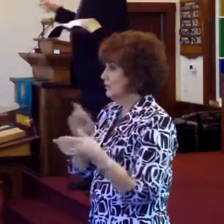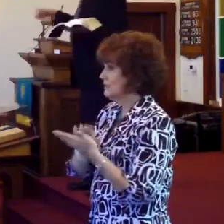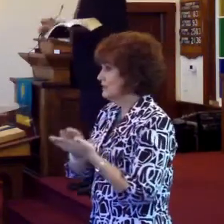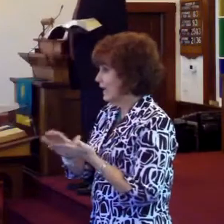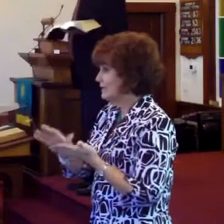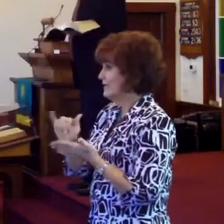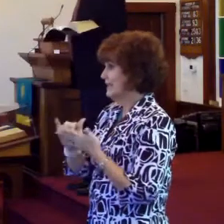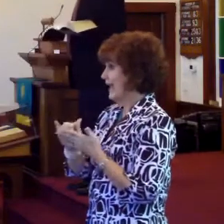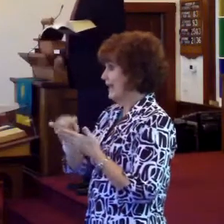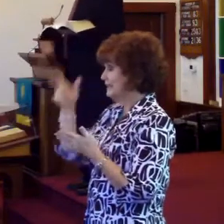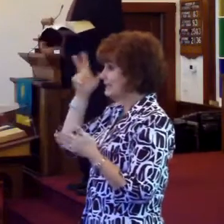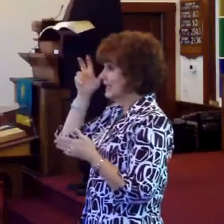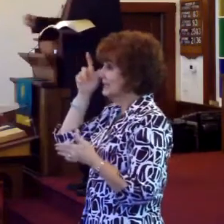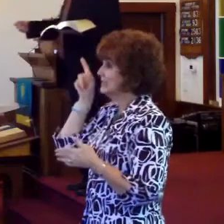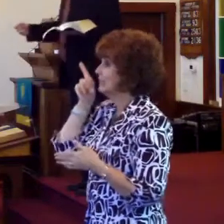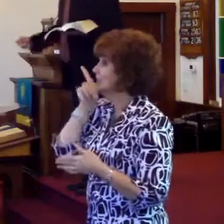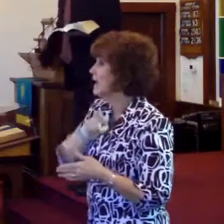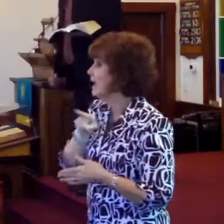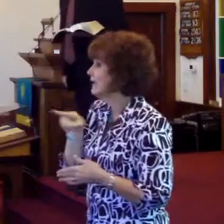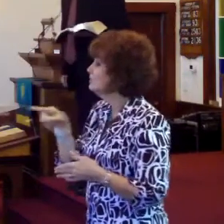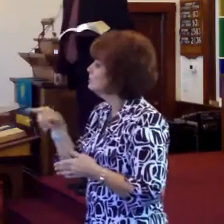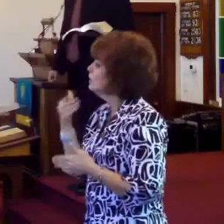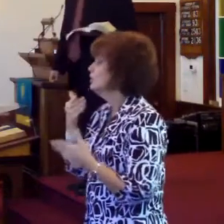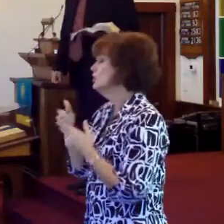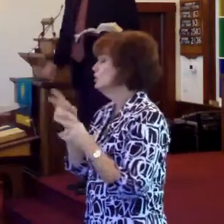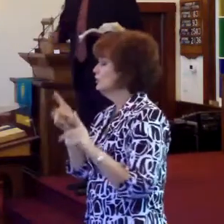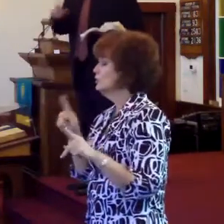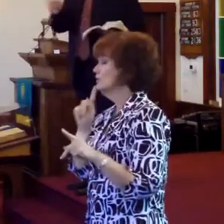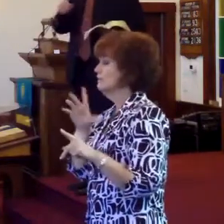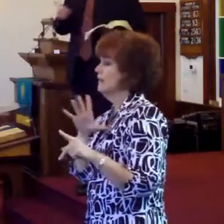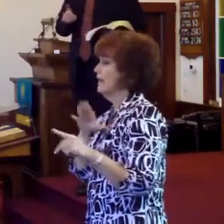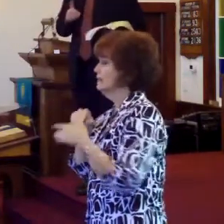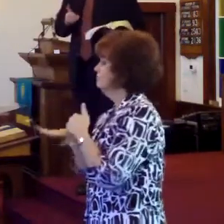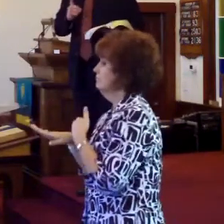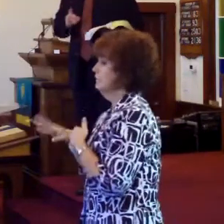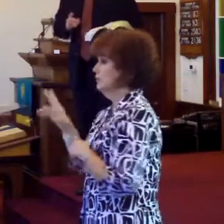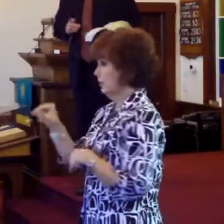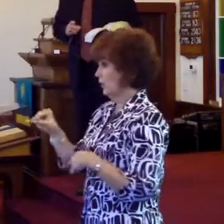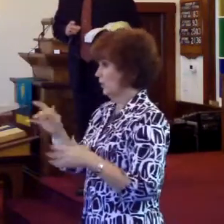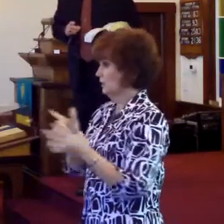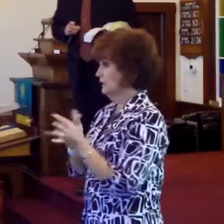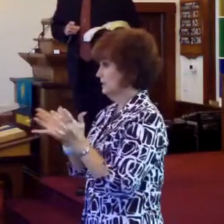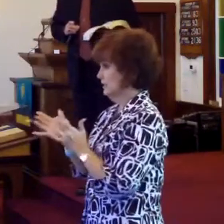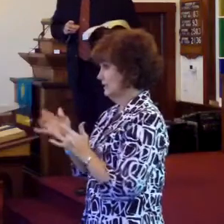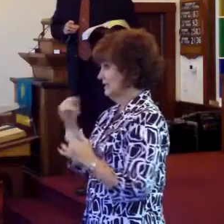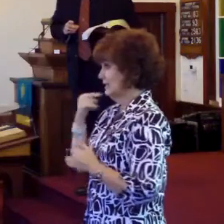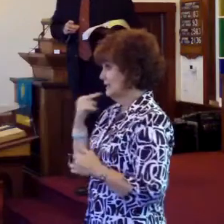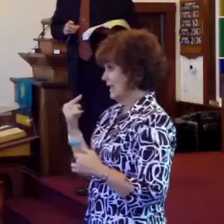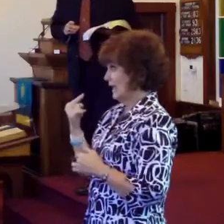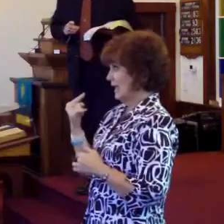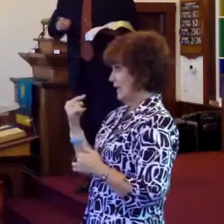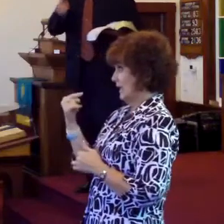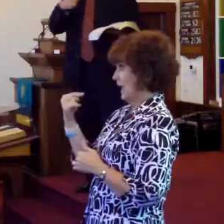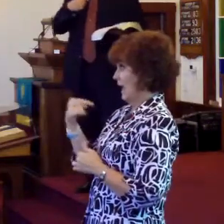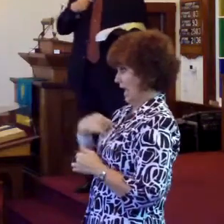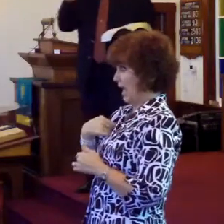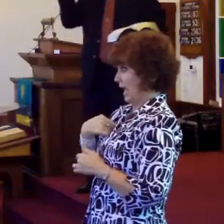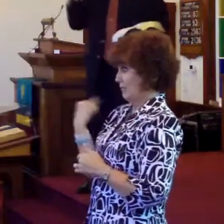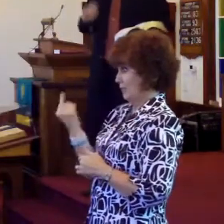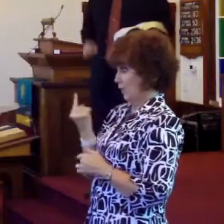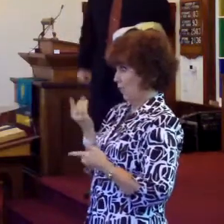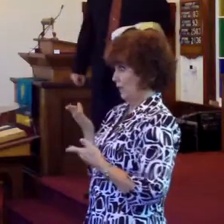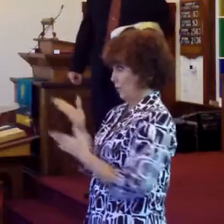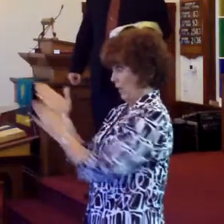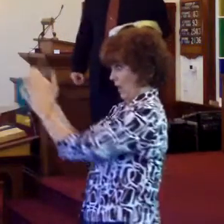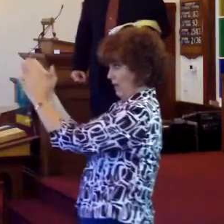to the rest of the world. If you're a good person, you'll get in. No. What does Jesus say? He said, I am the only